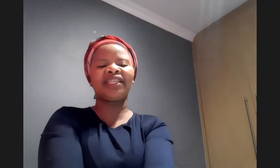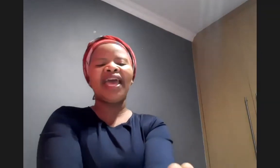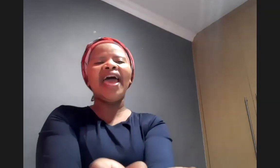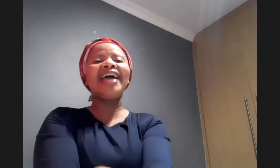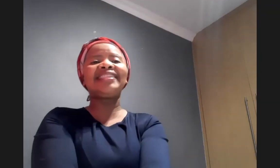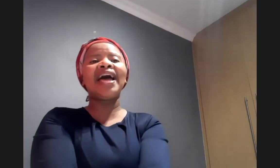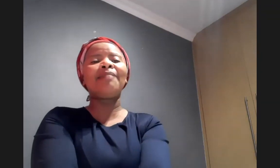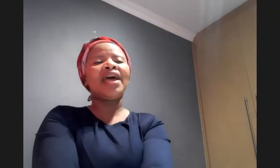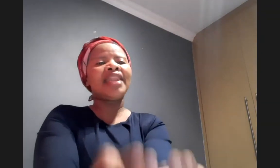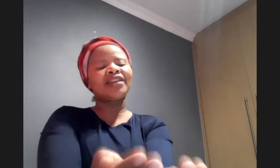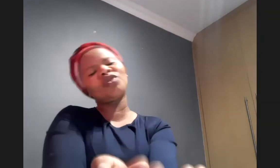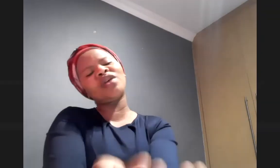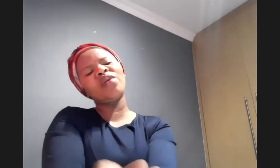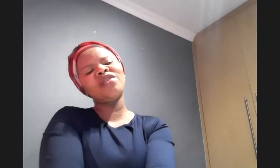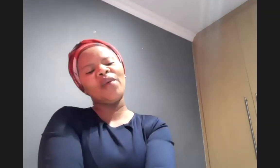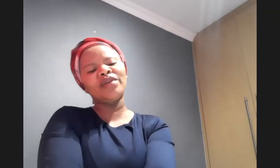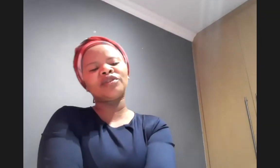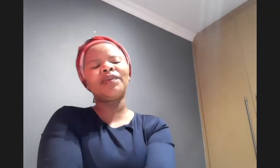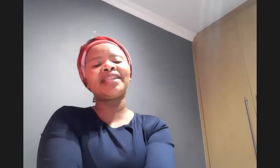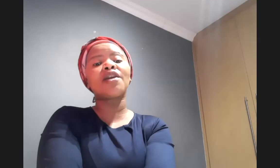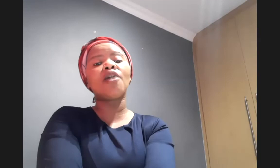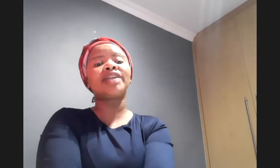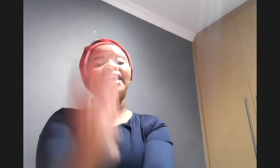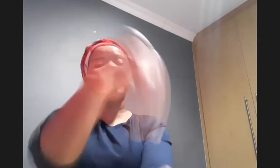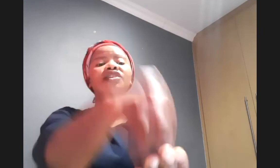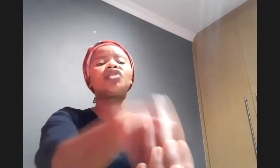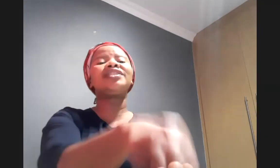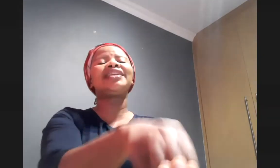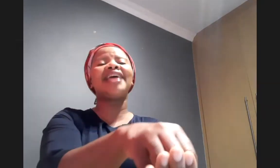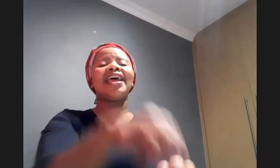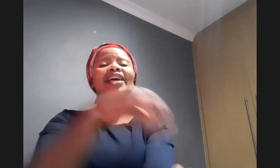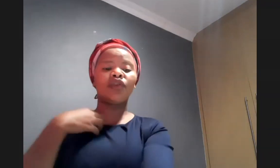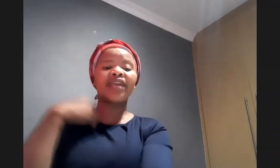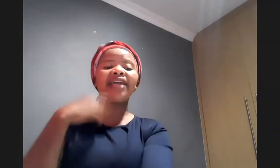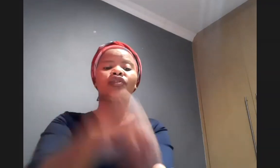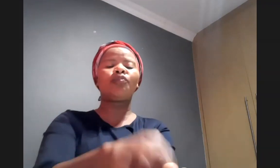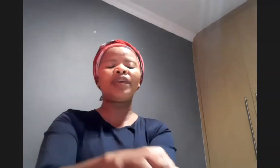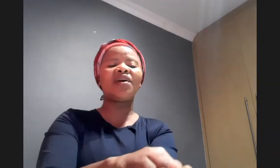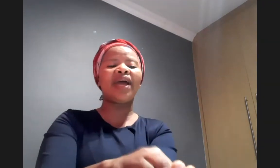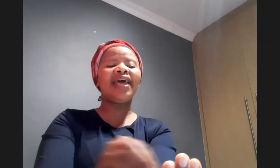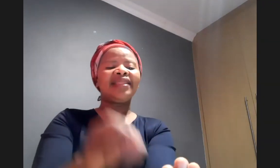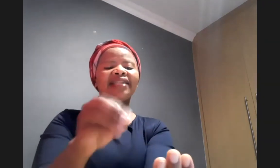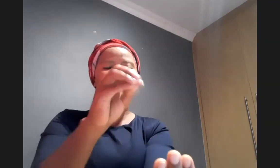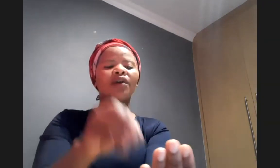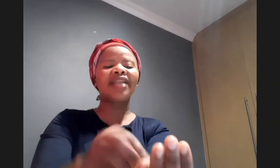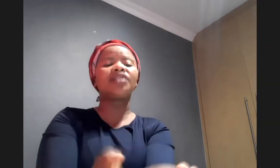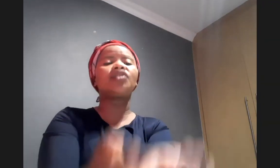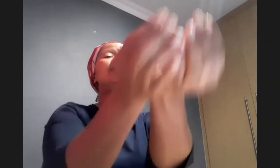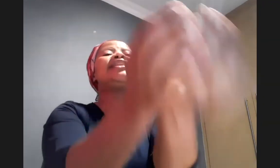hands um next to the window when you're stopping at the robot there's jesus there so you get to be the one that recognizes jesus in